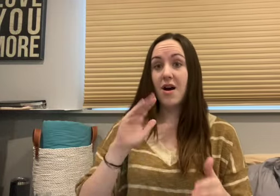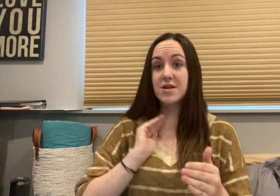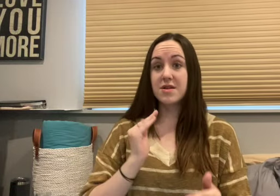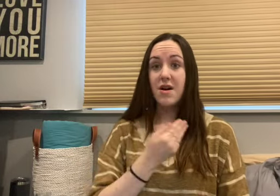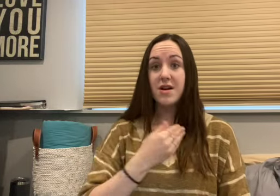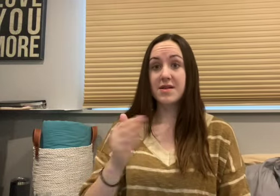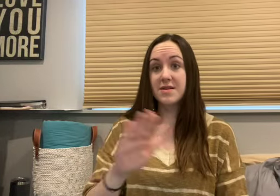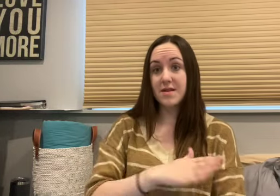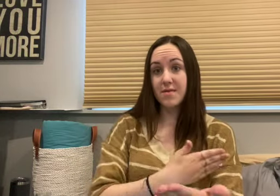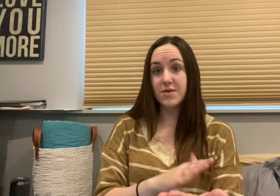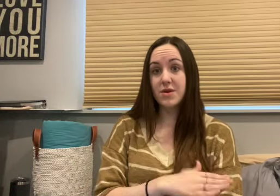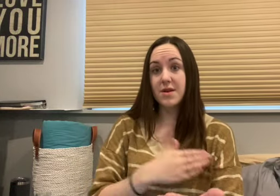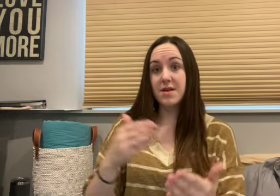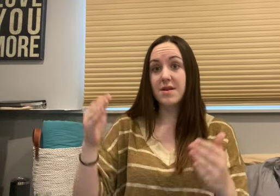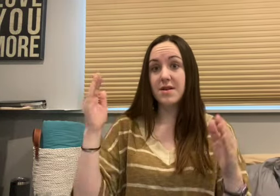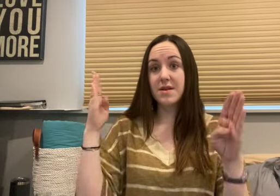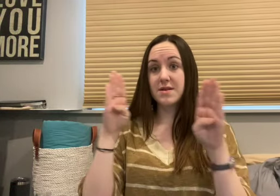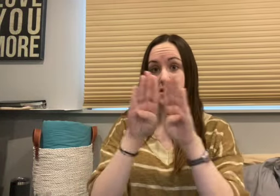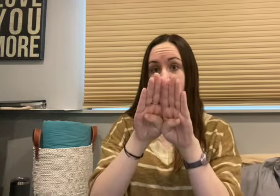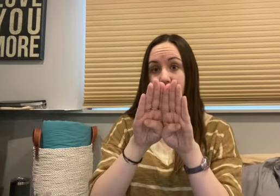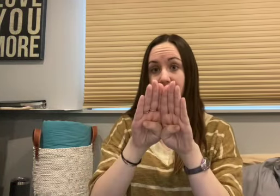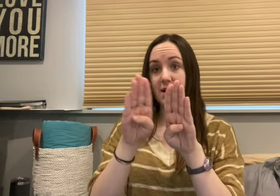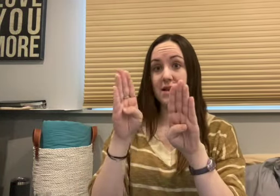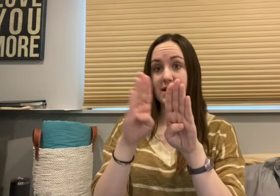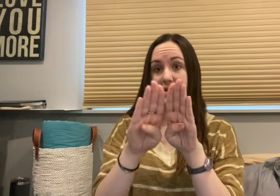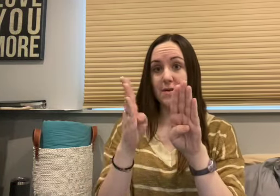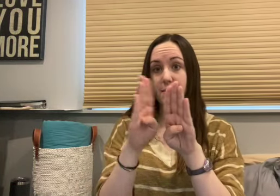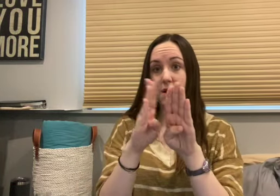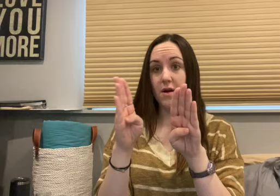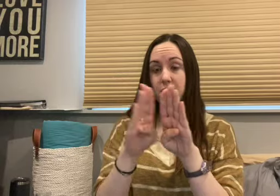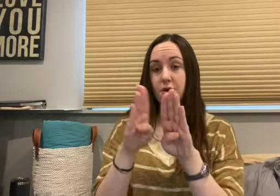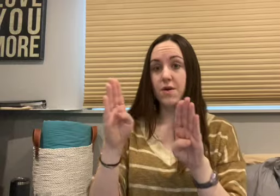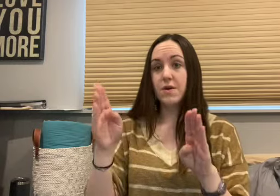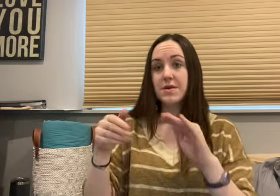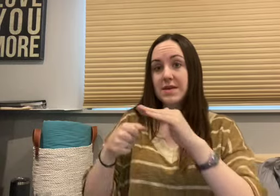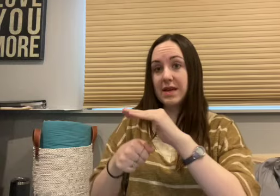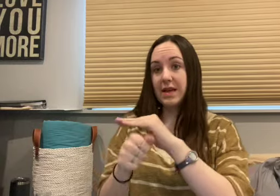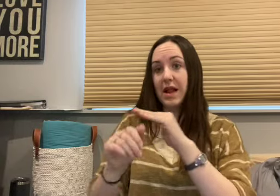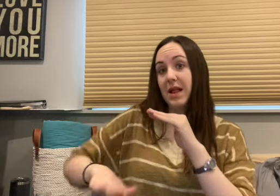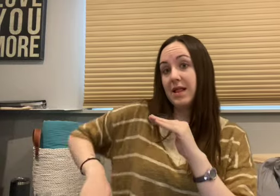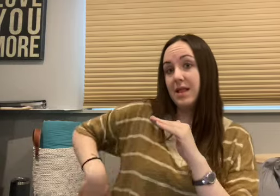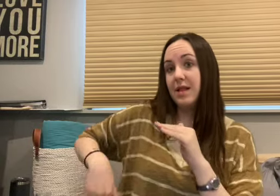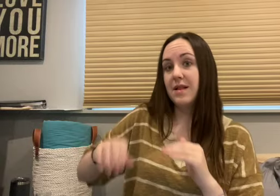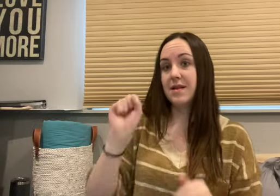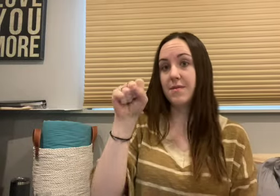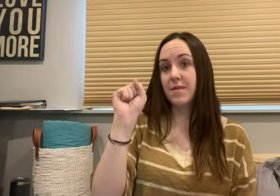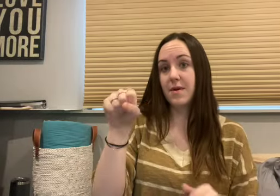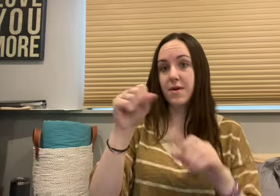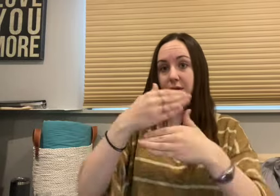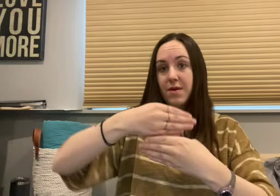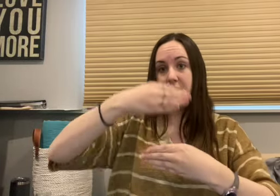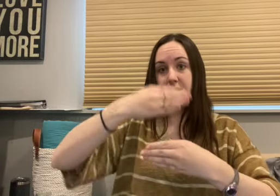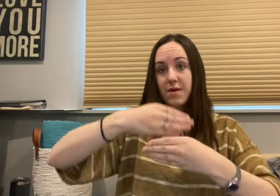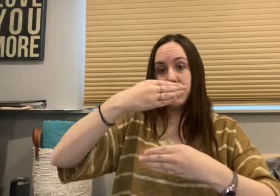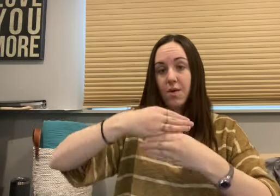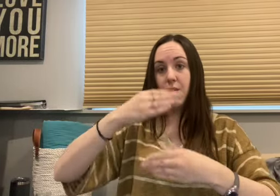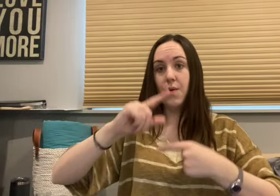song is a slamming street door Sneaking out a microphone on your window When we're on the phone and you talk real